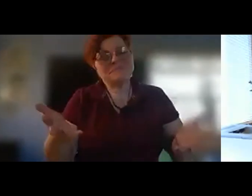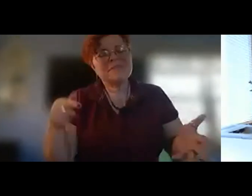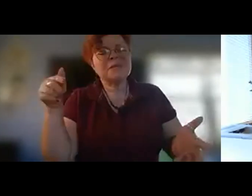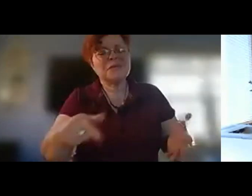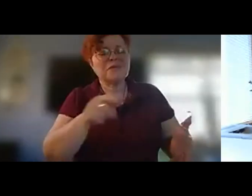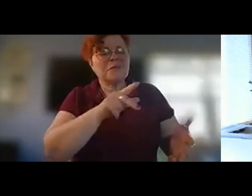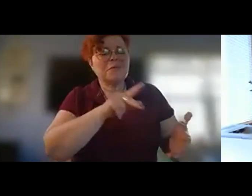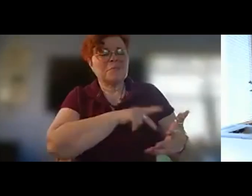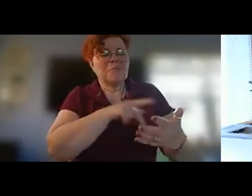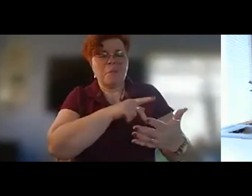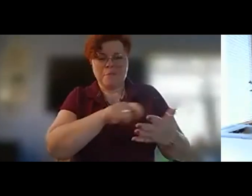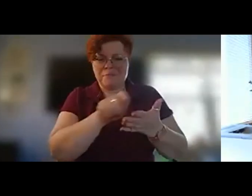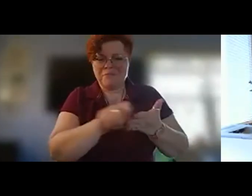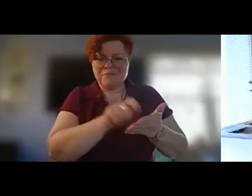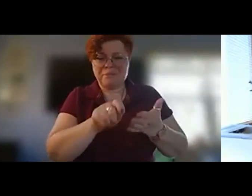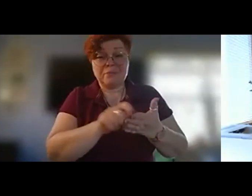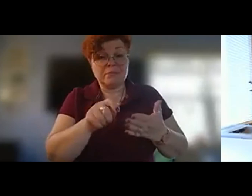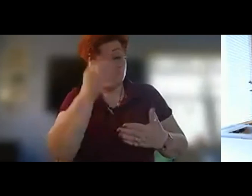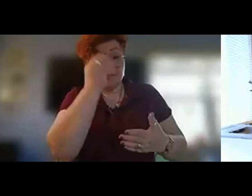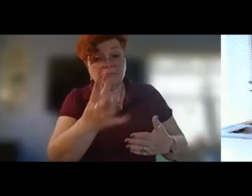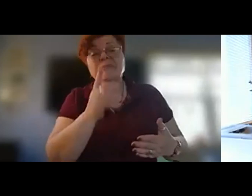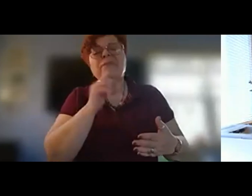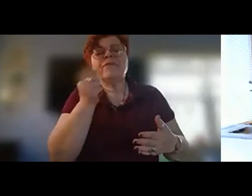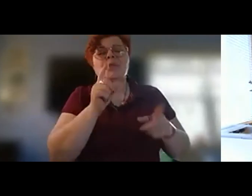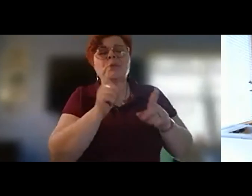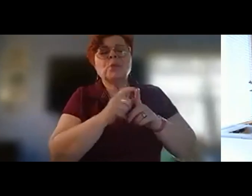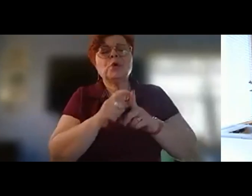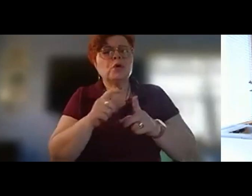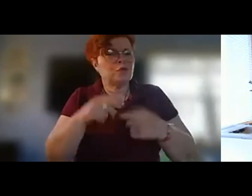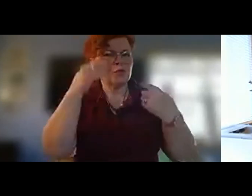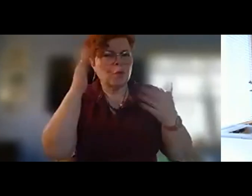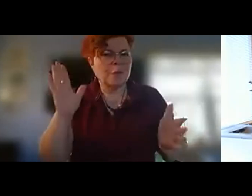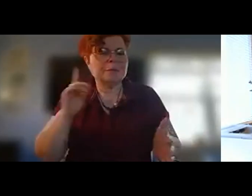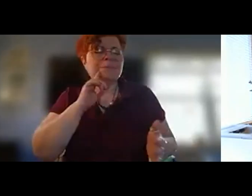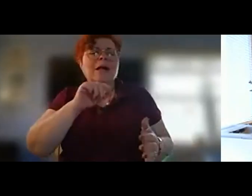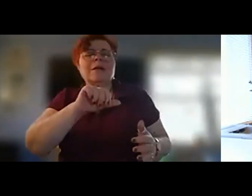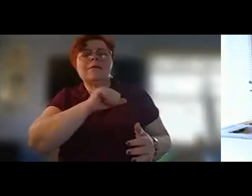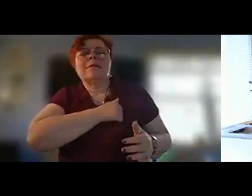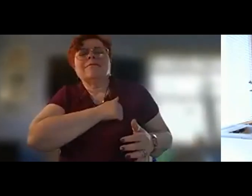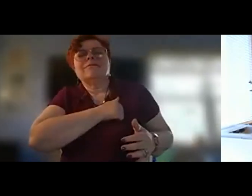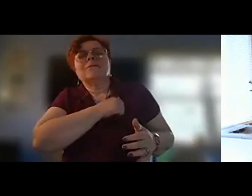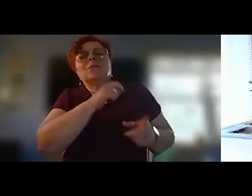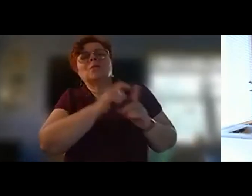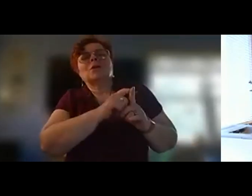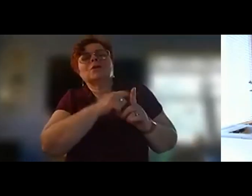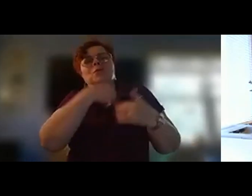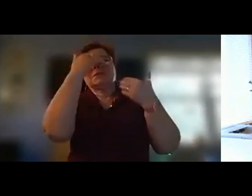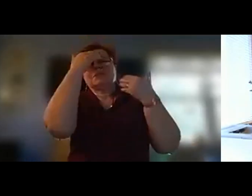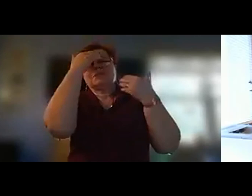and by the way there's a couple of words here that you might not know i love words that we don't know and then you can just just look look them up for heaven's sake